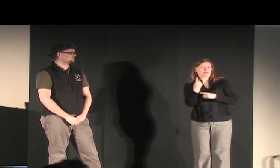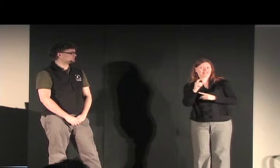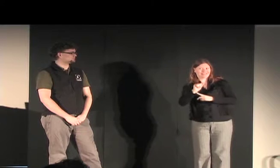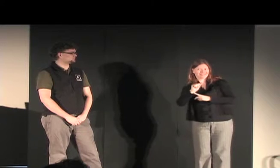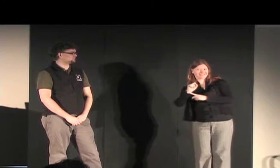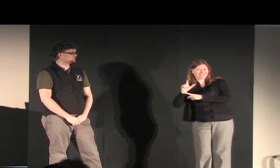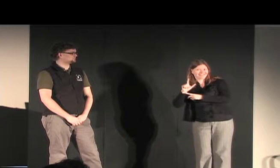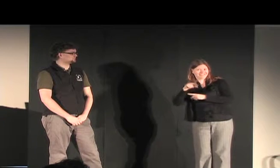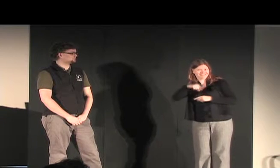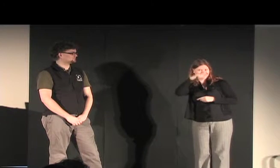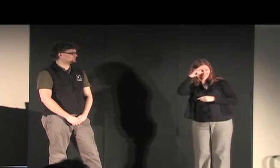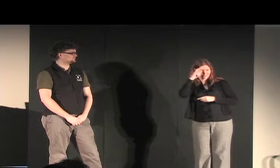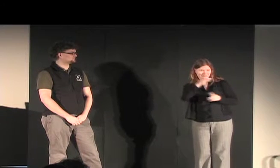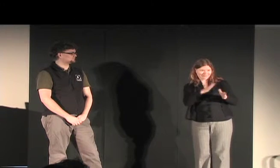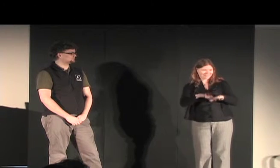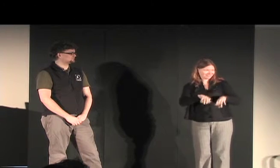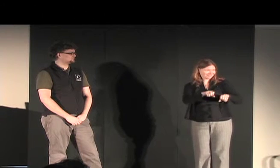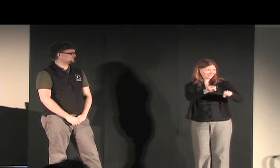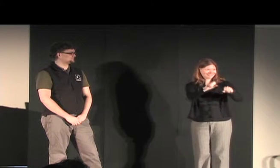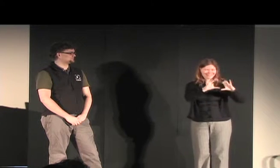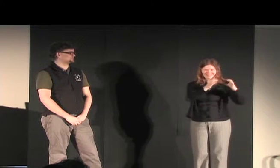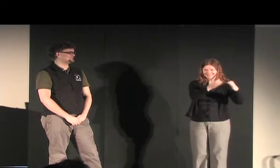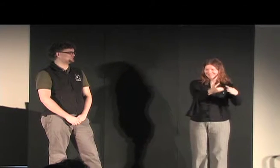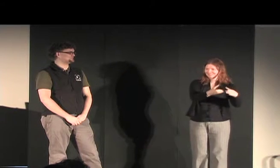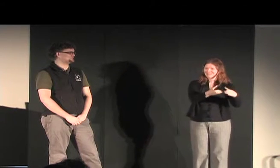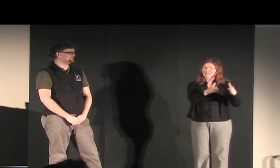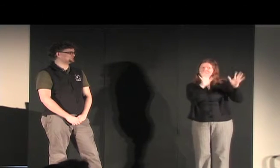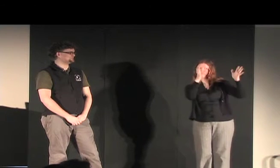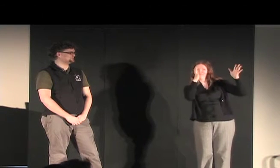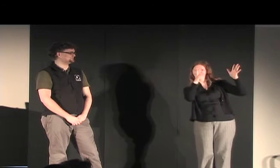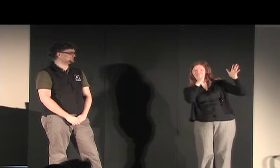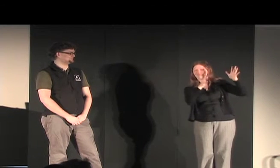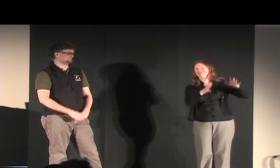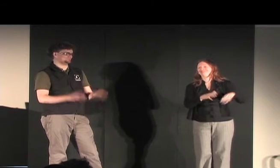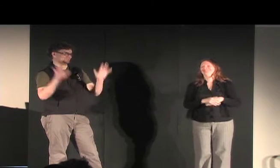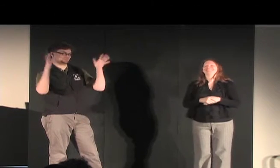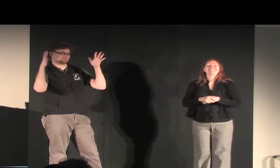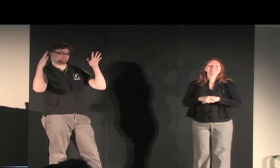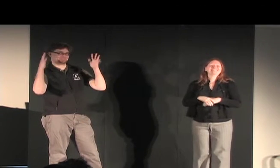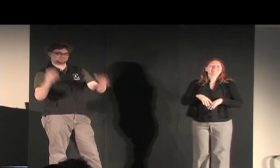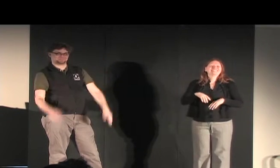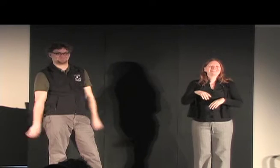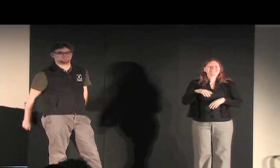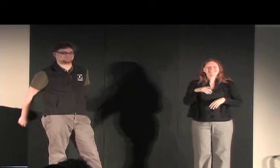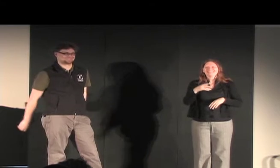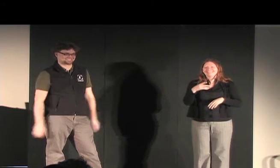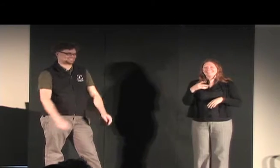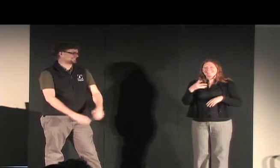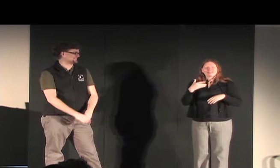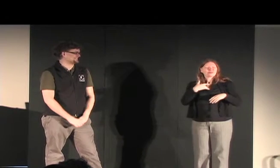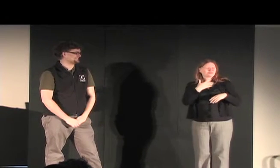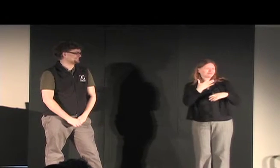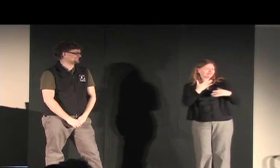fluent, and she's about to add one foreign language to her repertoire. This summer, she has decided to take American Sign Language, so yay for her.